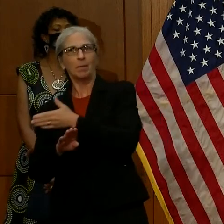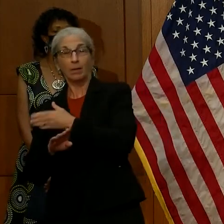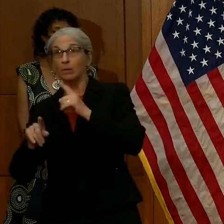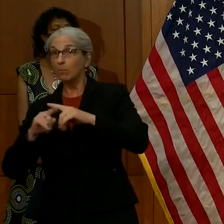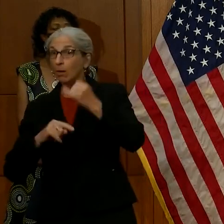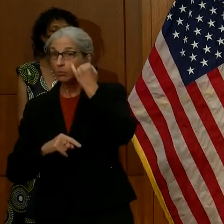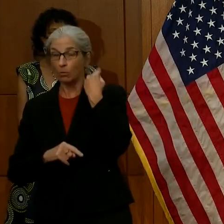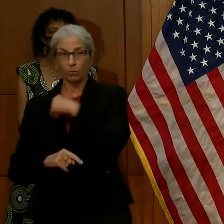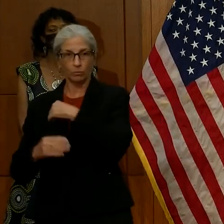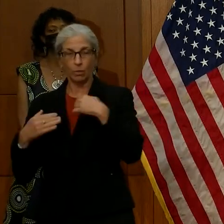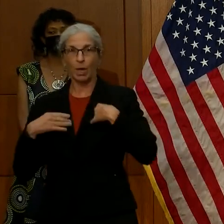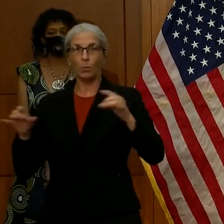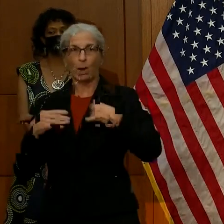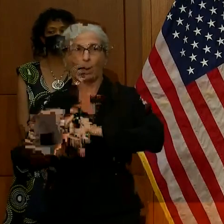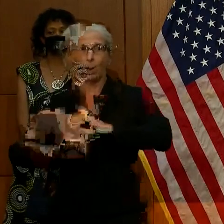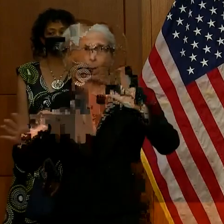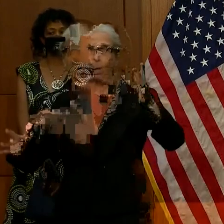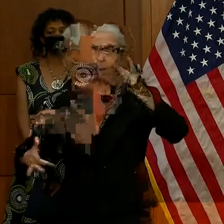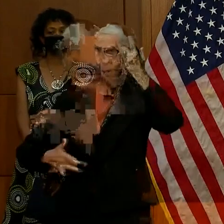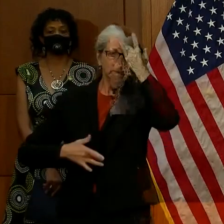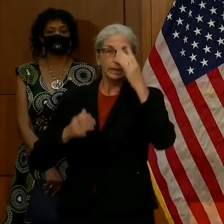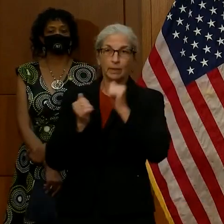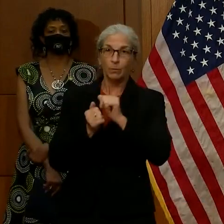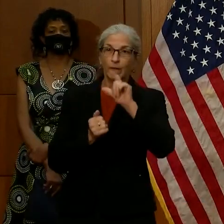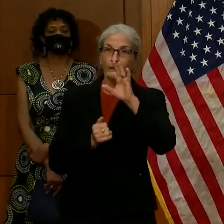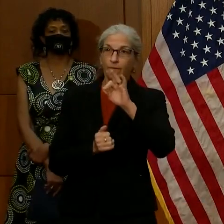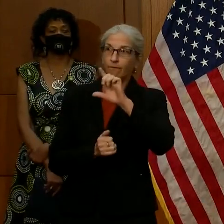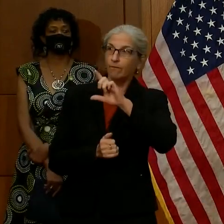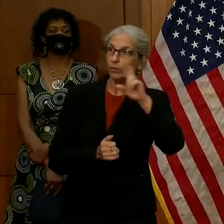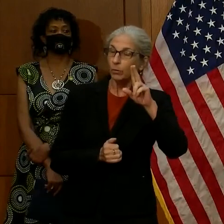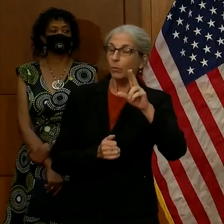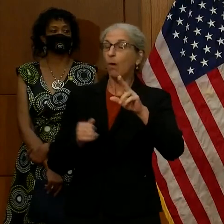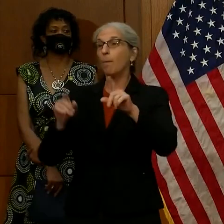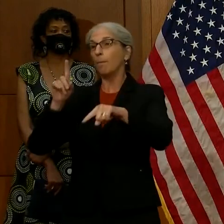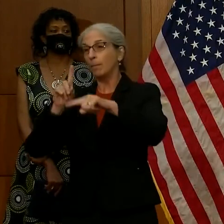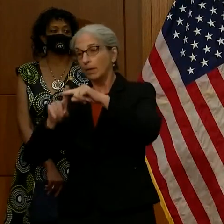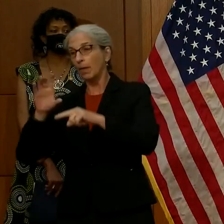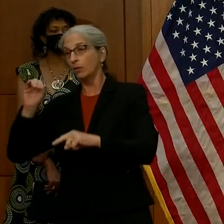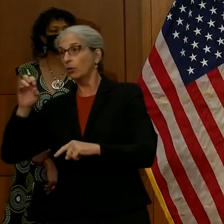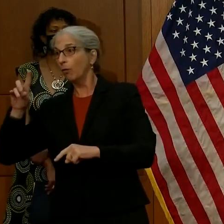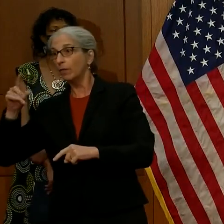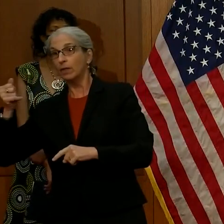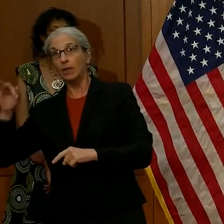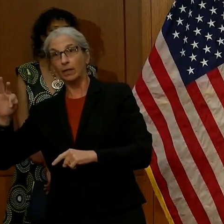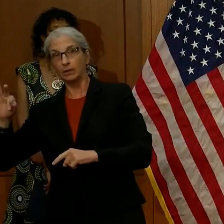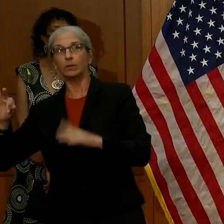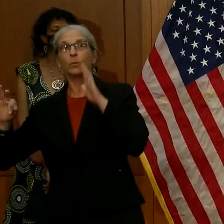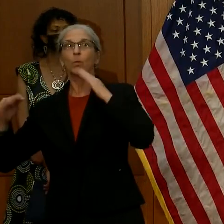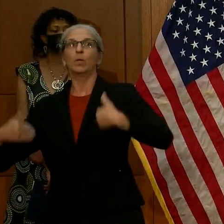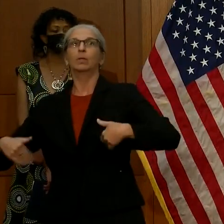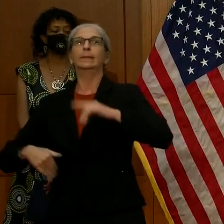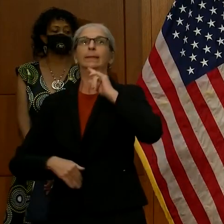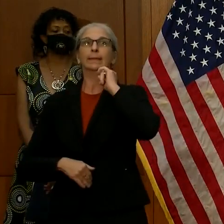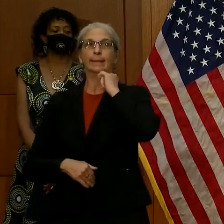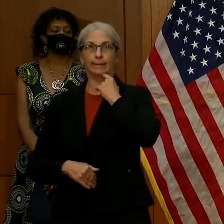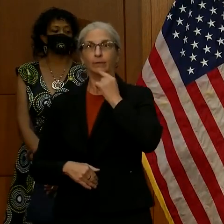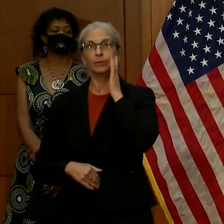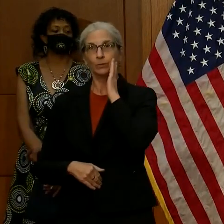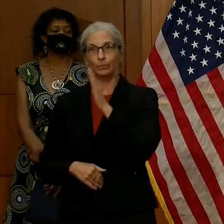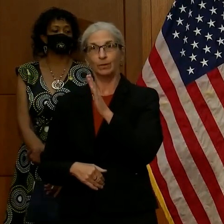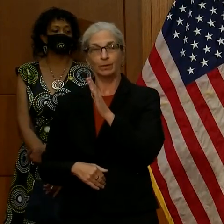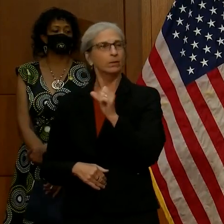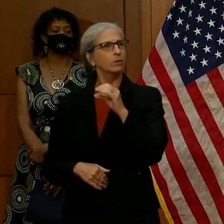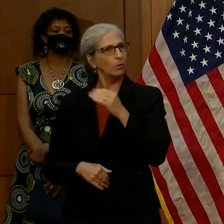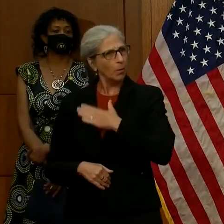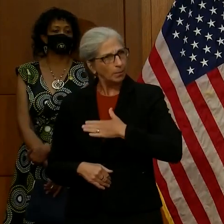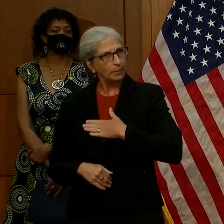season on top of COVID-19, we're going to have some real challenges. So, again, do everything that you can to follow these